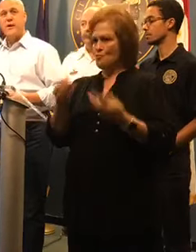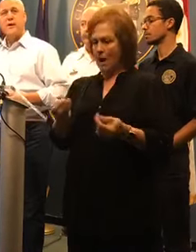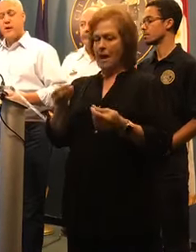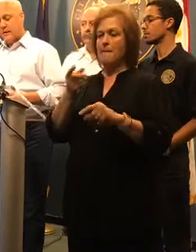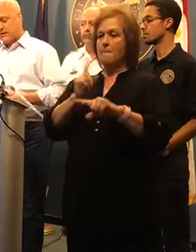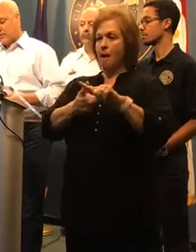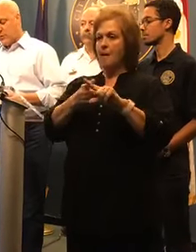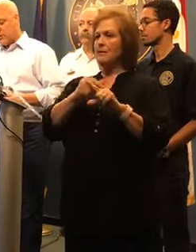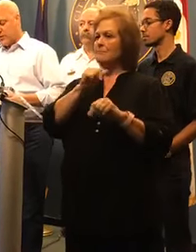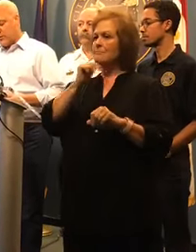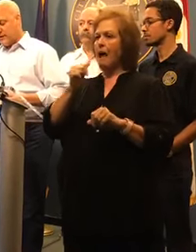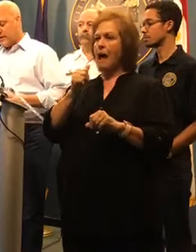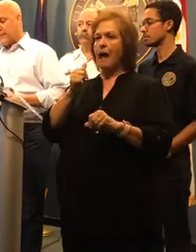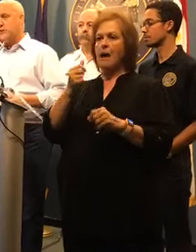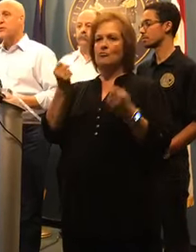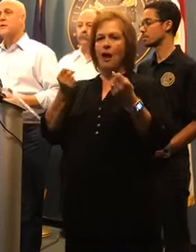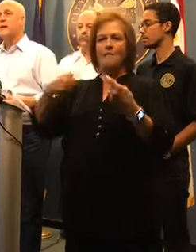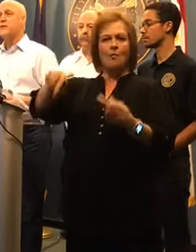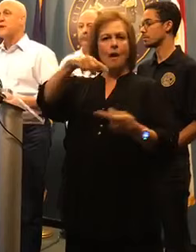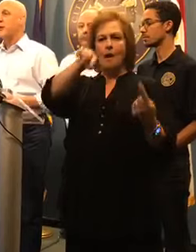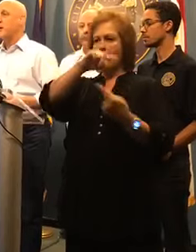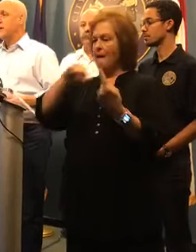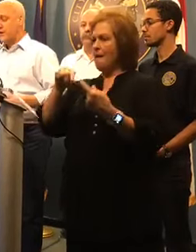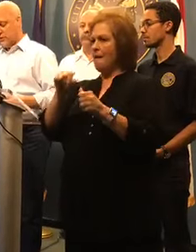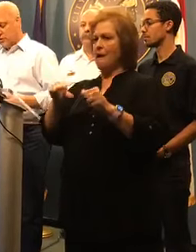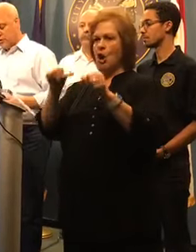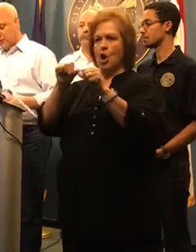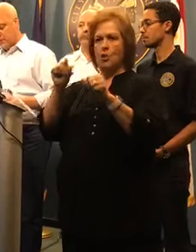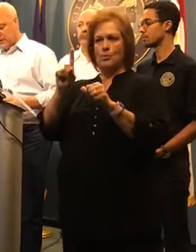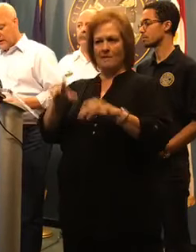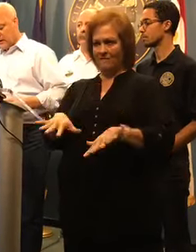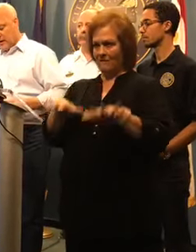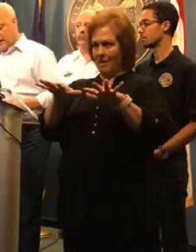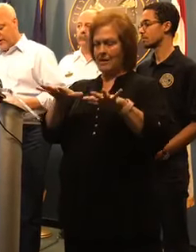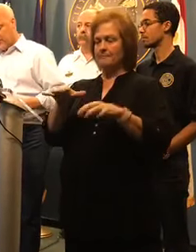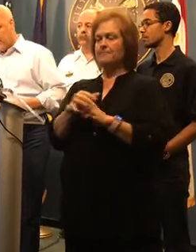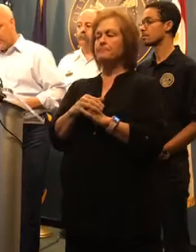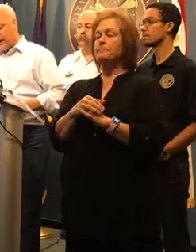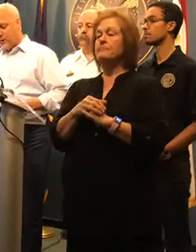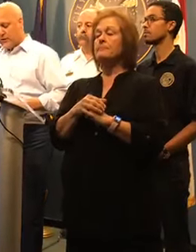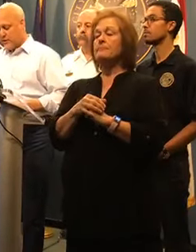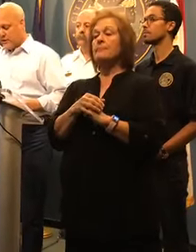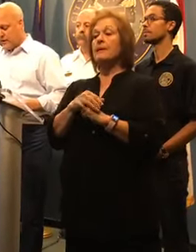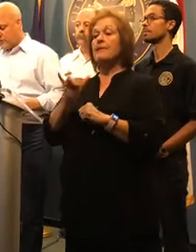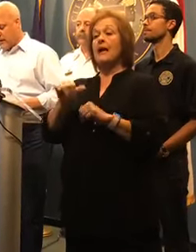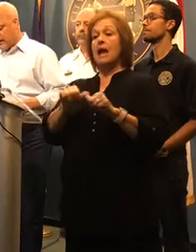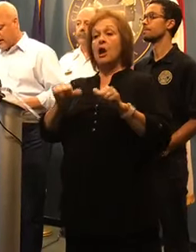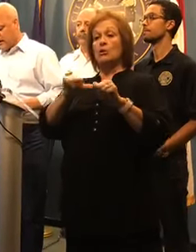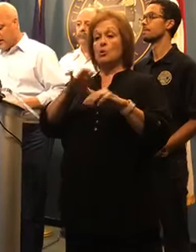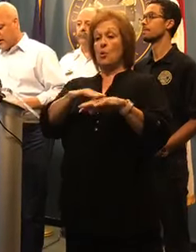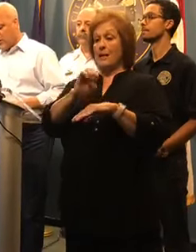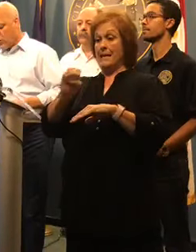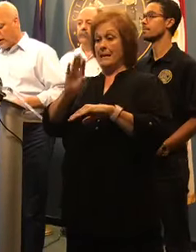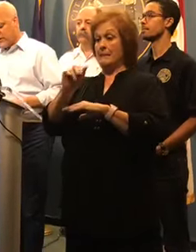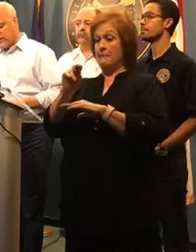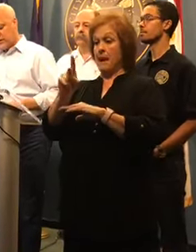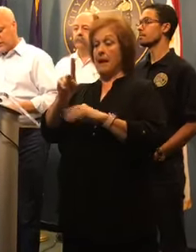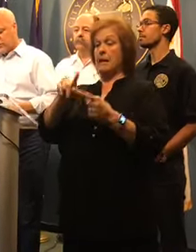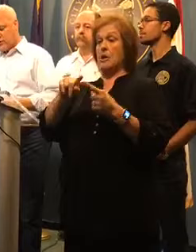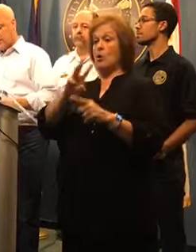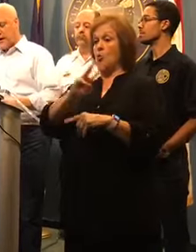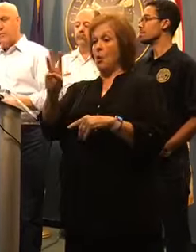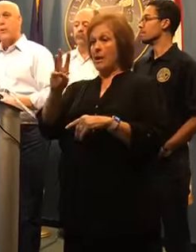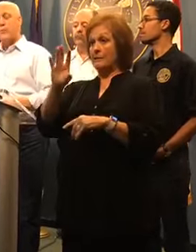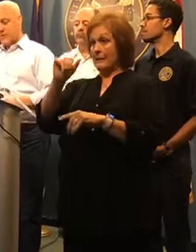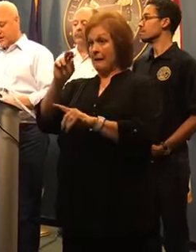roadways unless an emergency makes it absolutely necessary to do so. Again, this is for the areas of the East Bank west of the